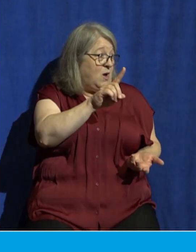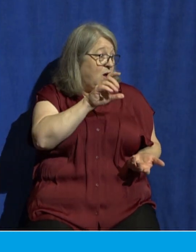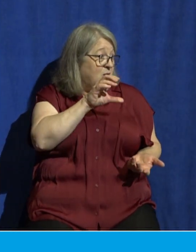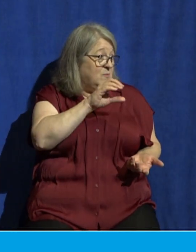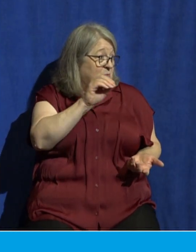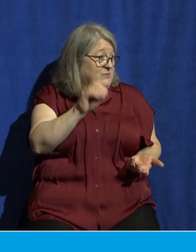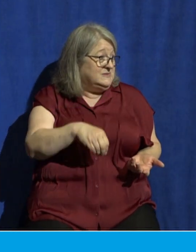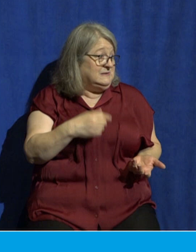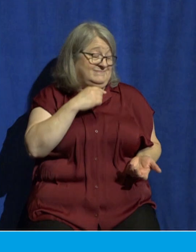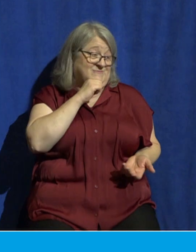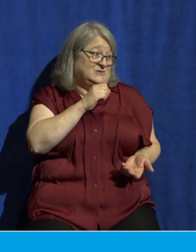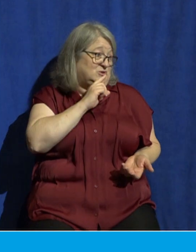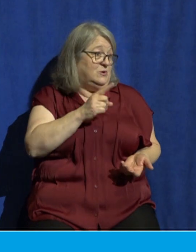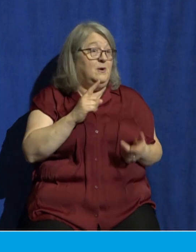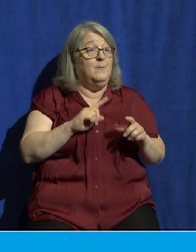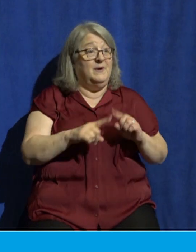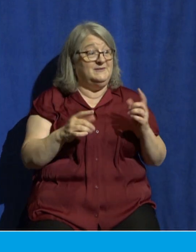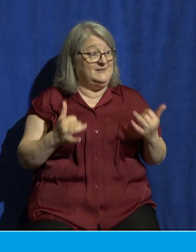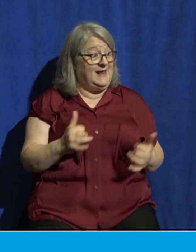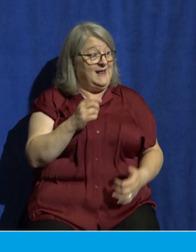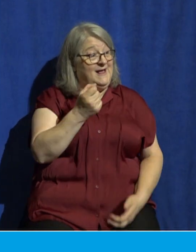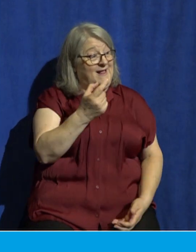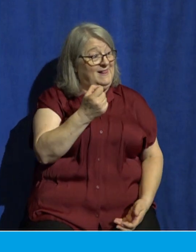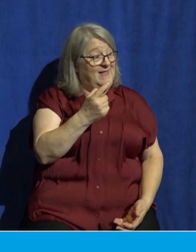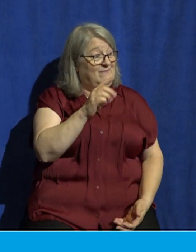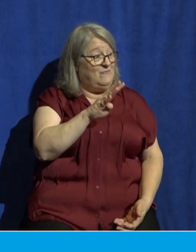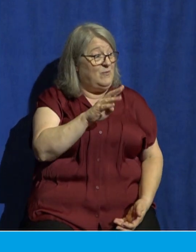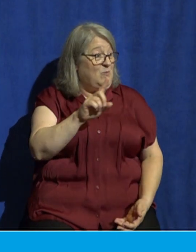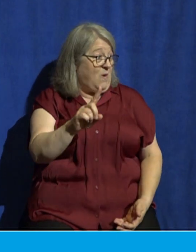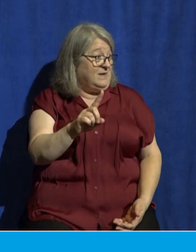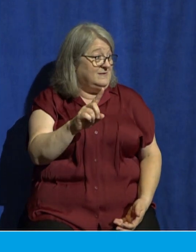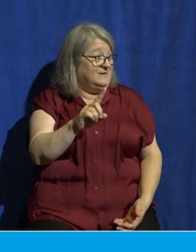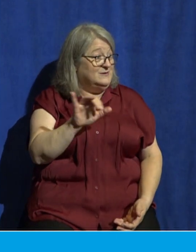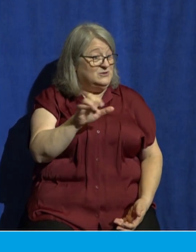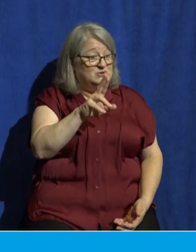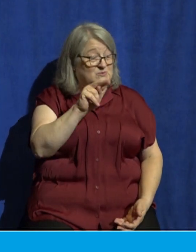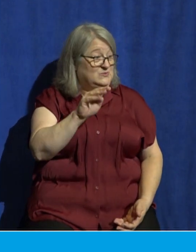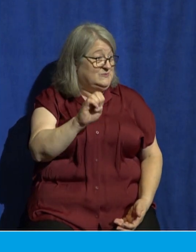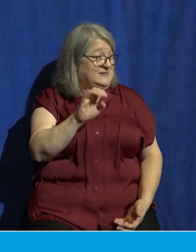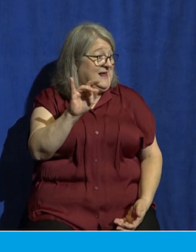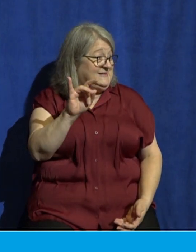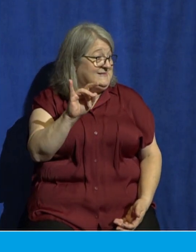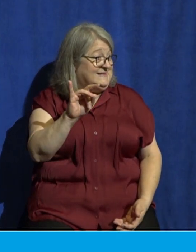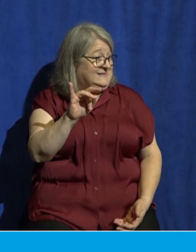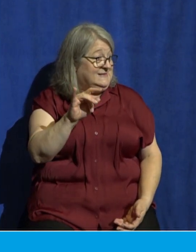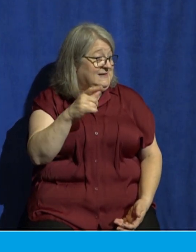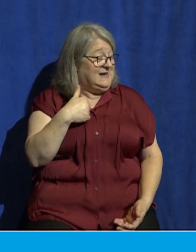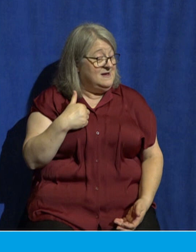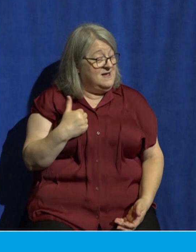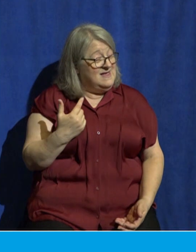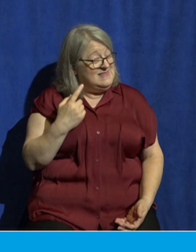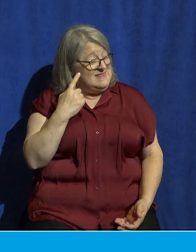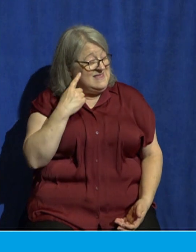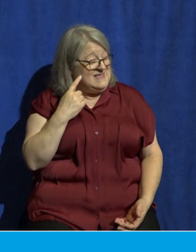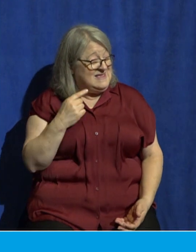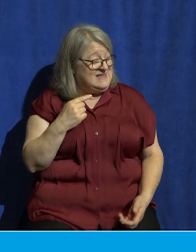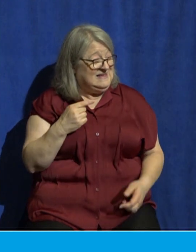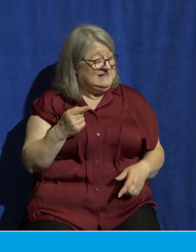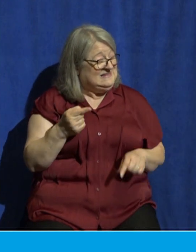at 1141 a.m. on June 18th, I lean toward the first interpretation that the